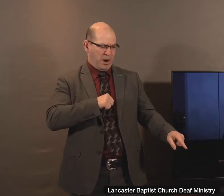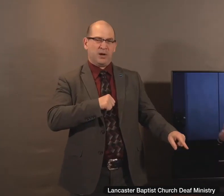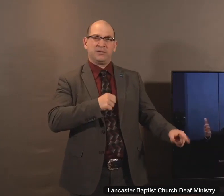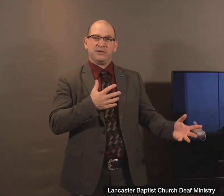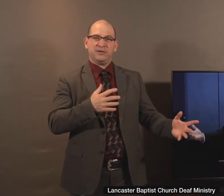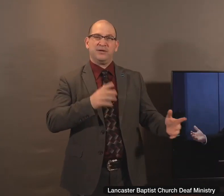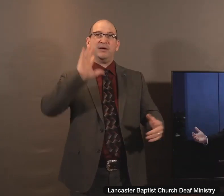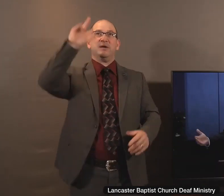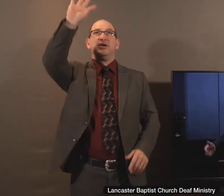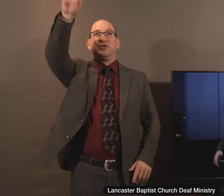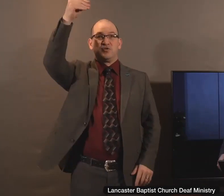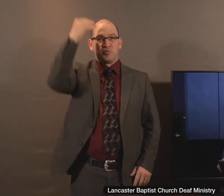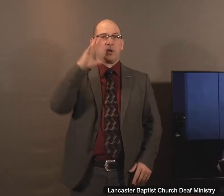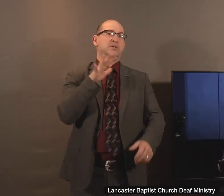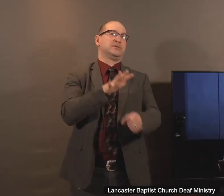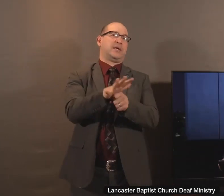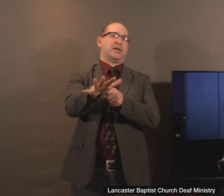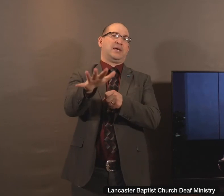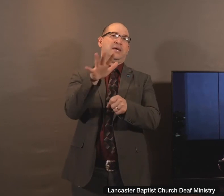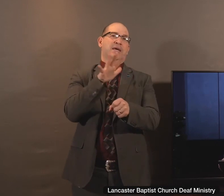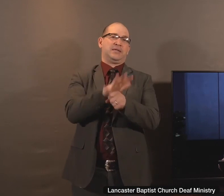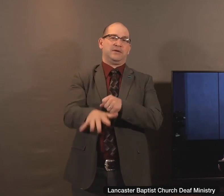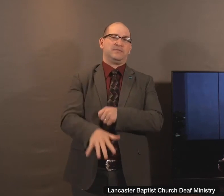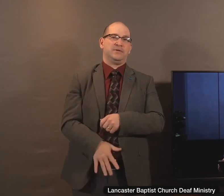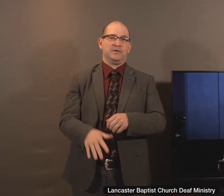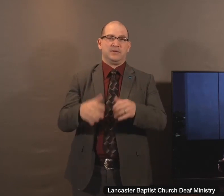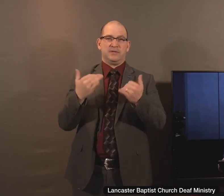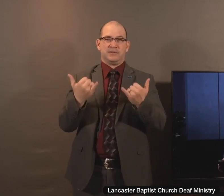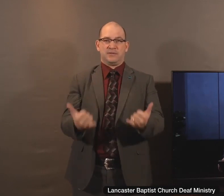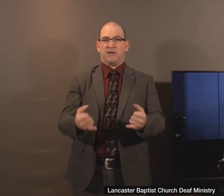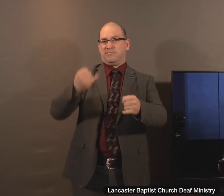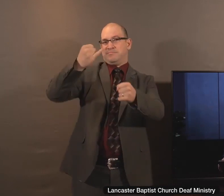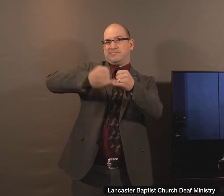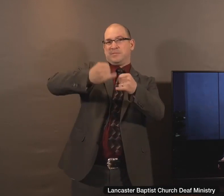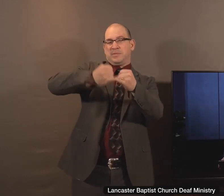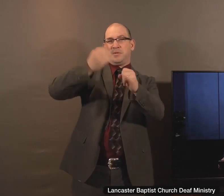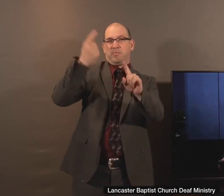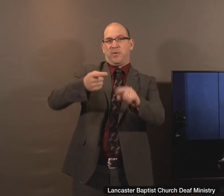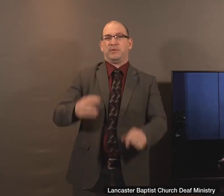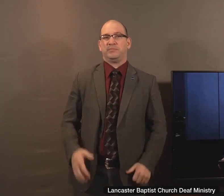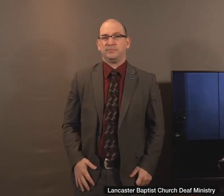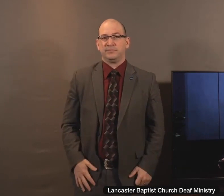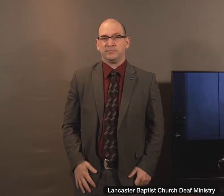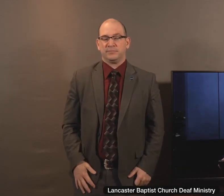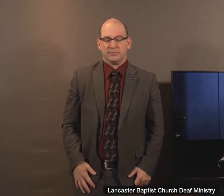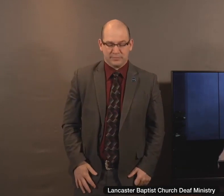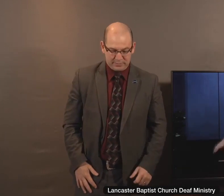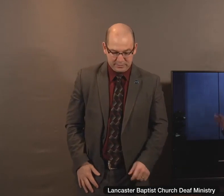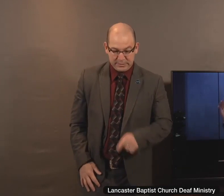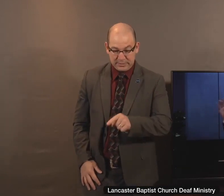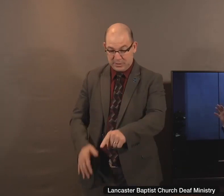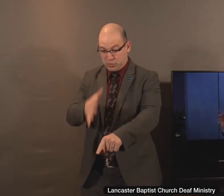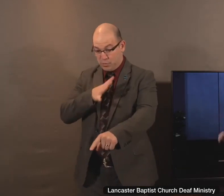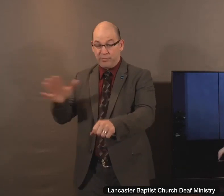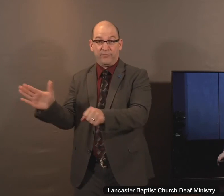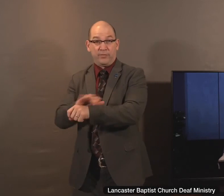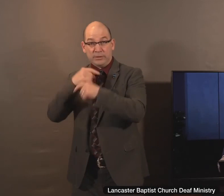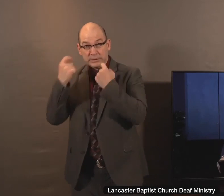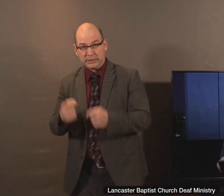sufficient for everyone. And that brings us to a final thought this morning. And I want you to see not only the sinful woman, not only the self-righteous man,